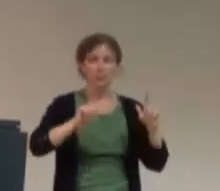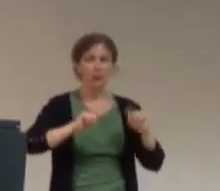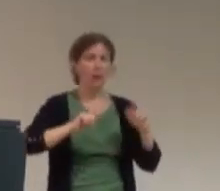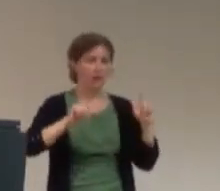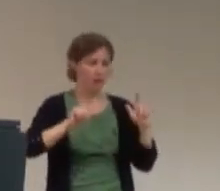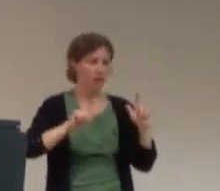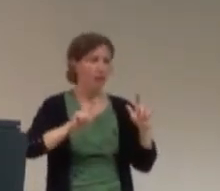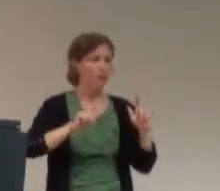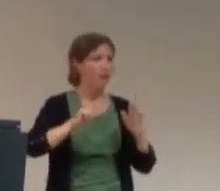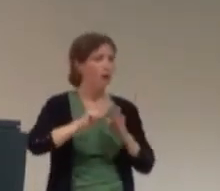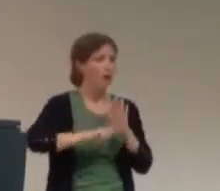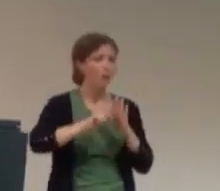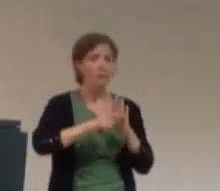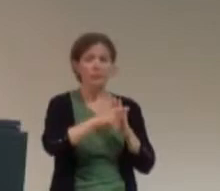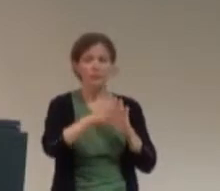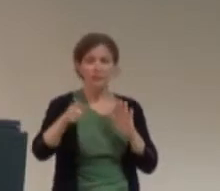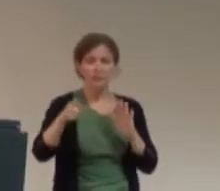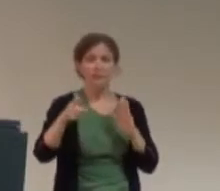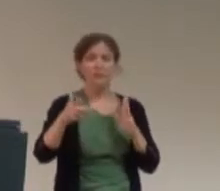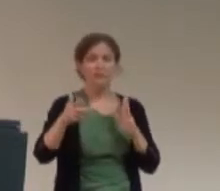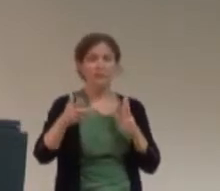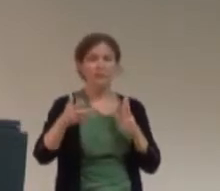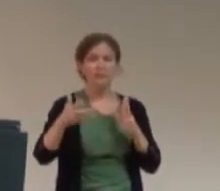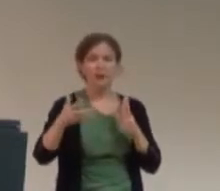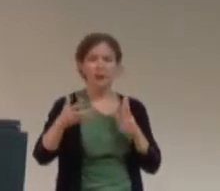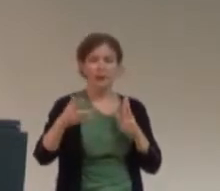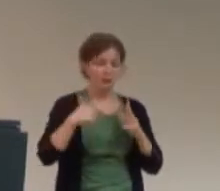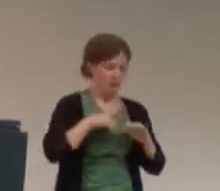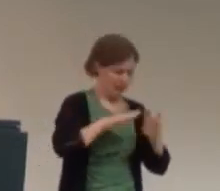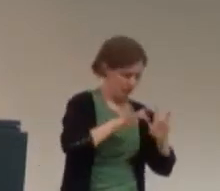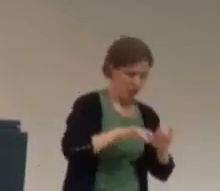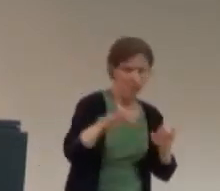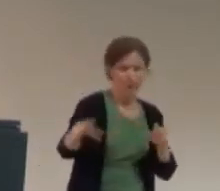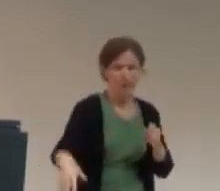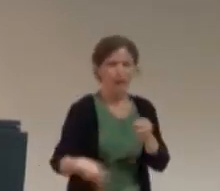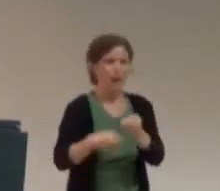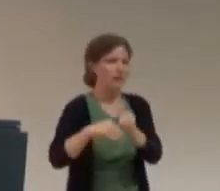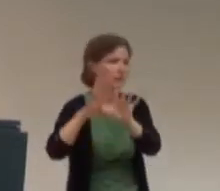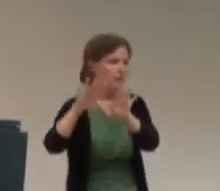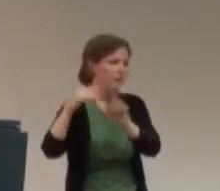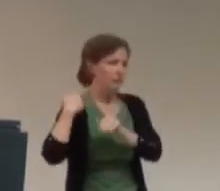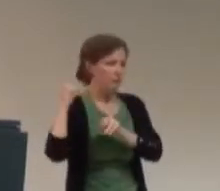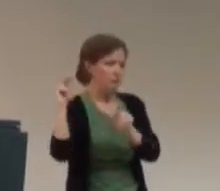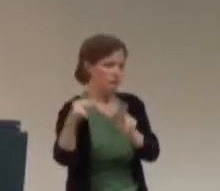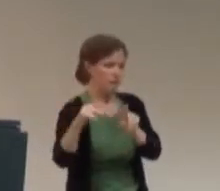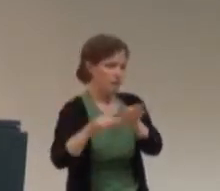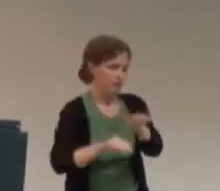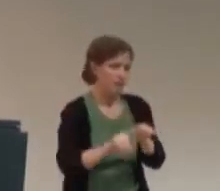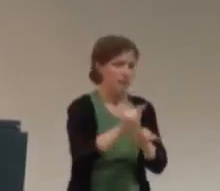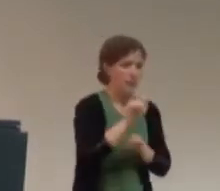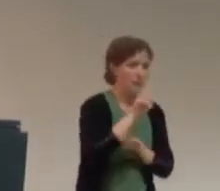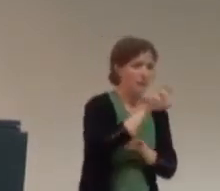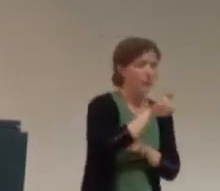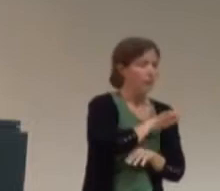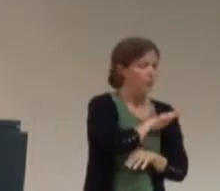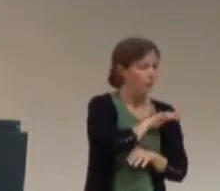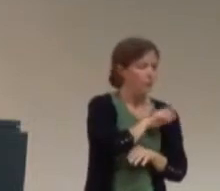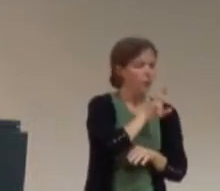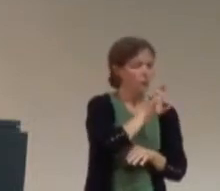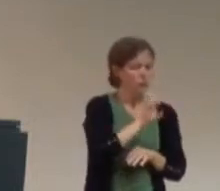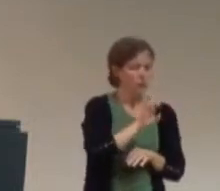to, um, to piggyback on what you're saying. And, especially on Tumblr, you get these, uh,